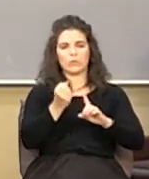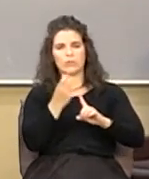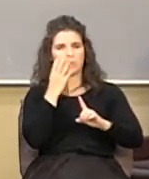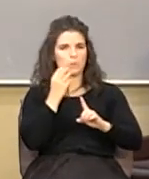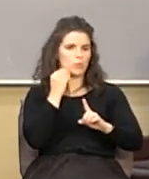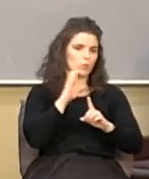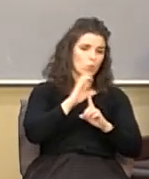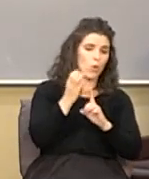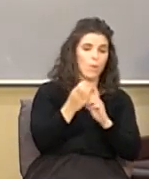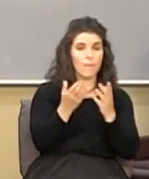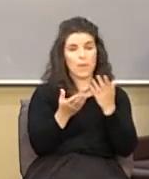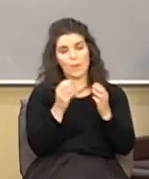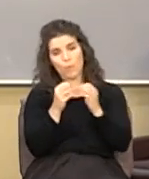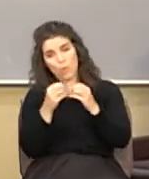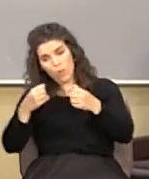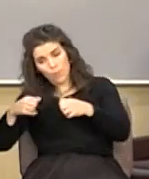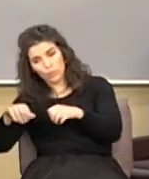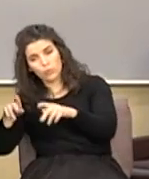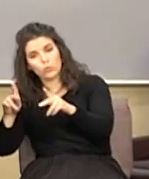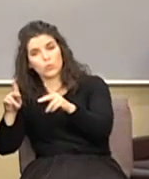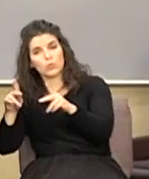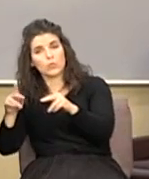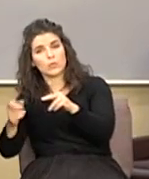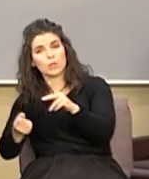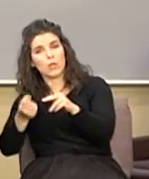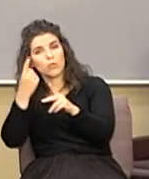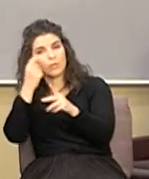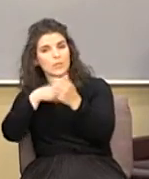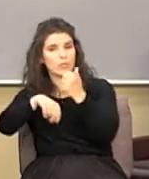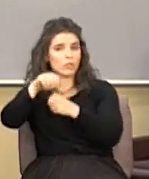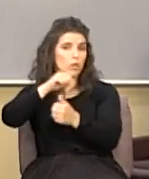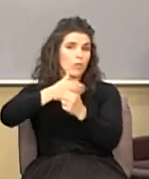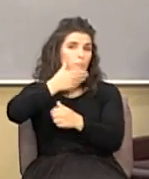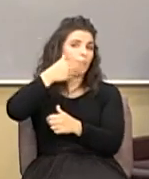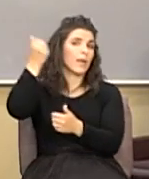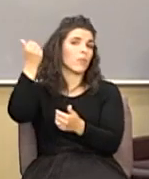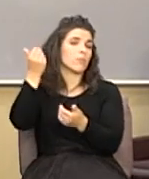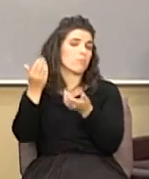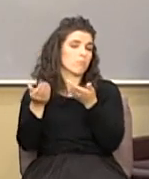maybe we'll have more opportunities to come to understand one another better